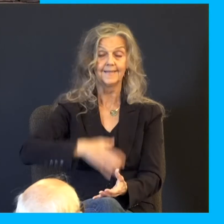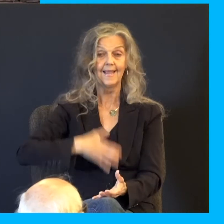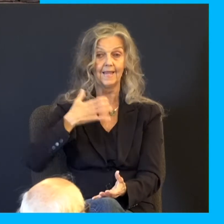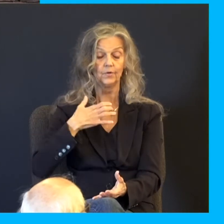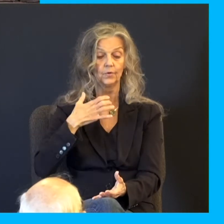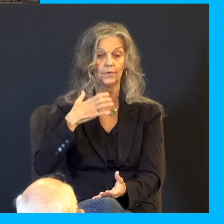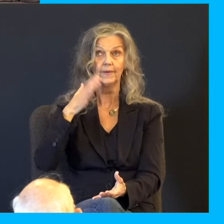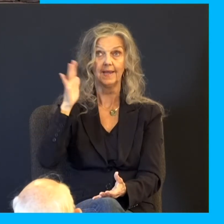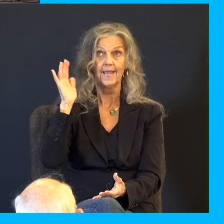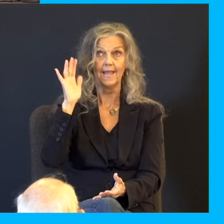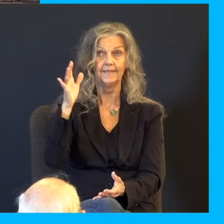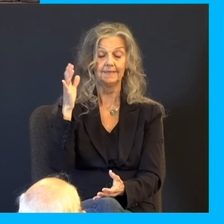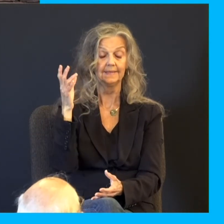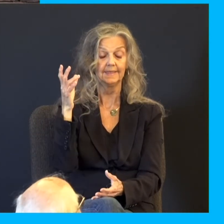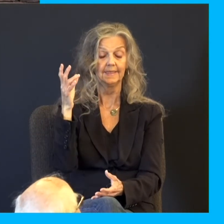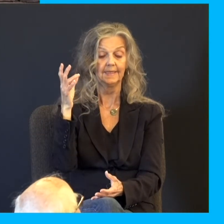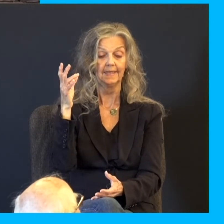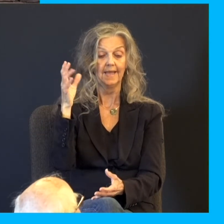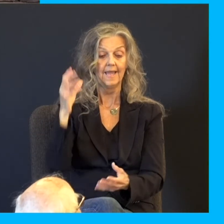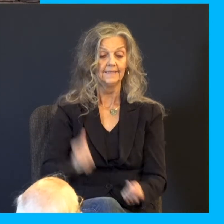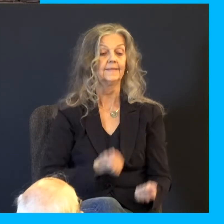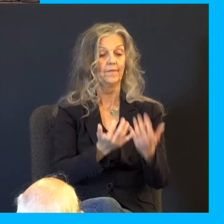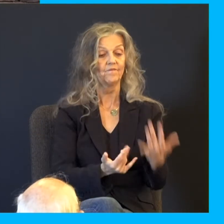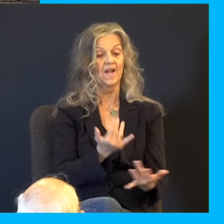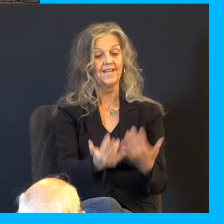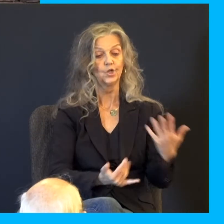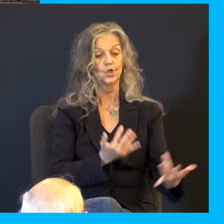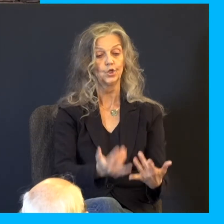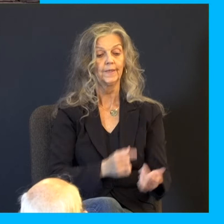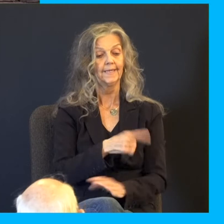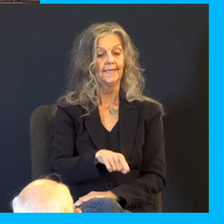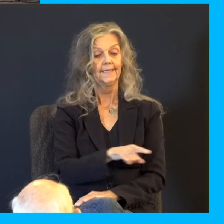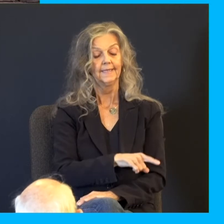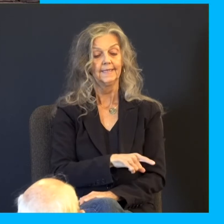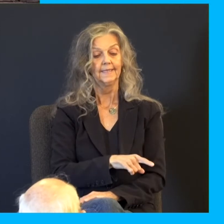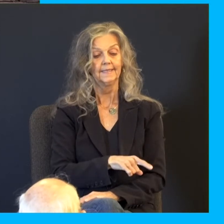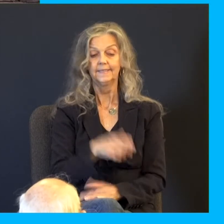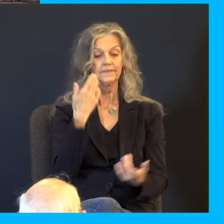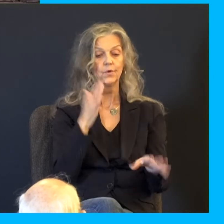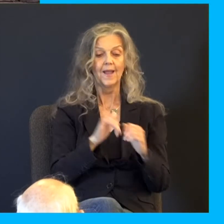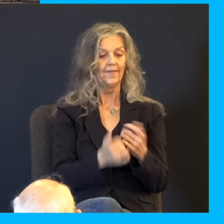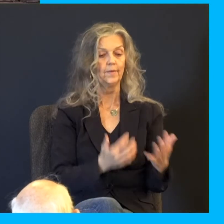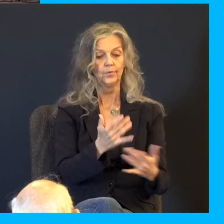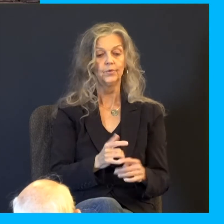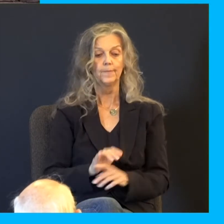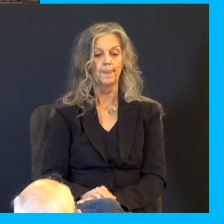of battle and it has set him on fire round about. Yet he knew not and it burned him and yet he laid it not to heart. But